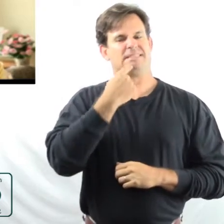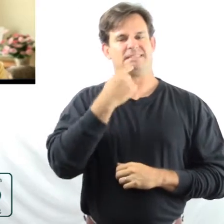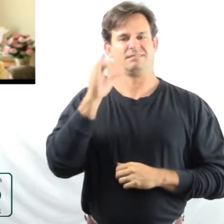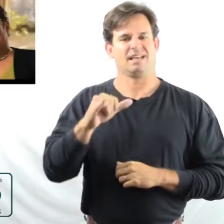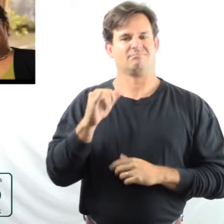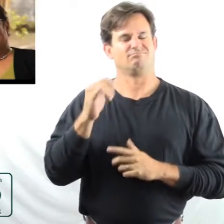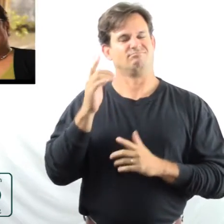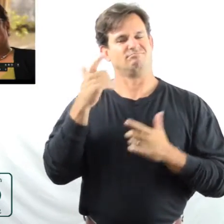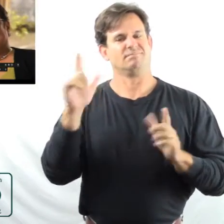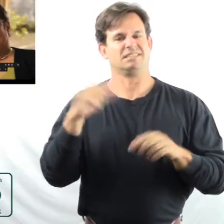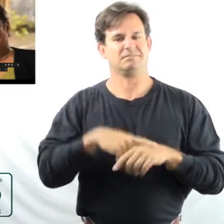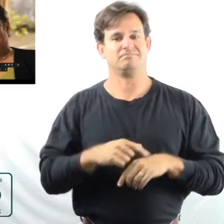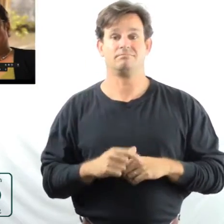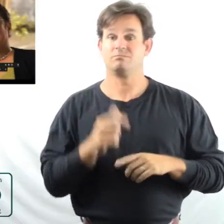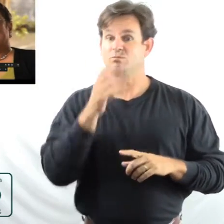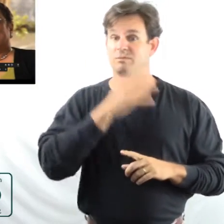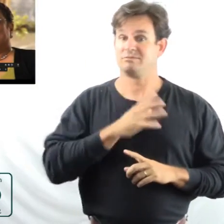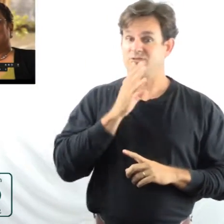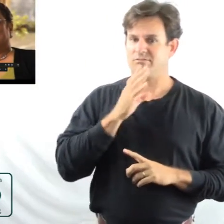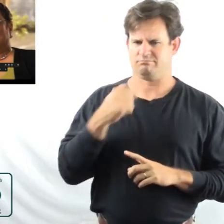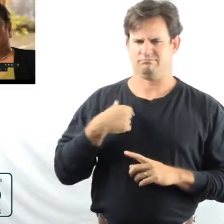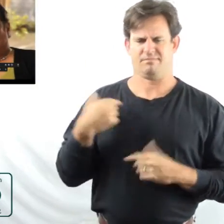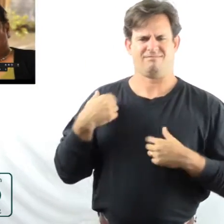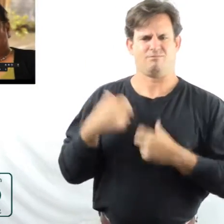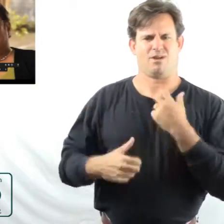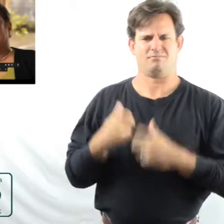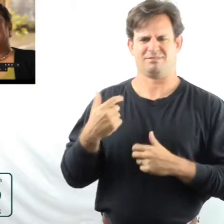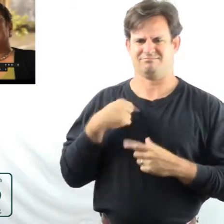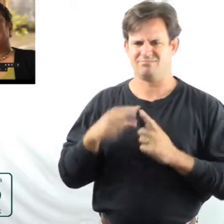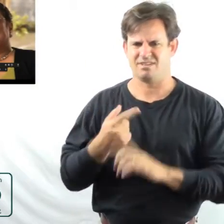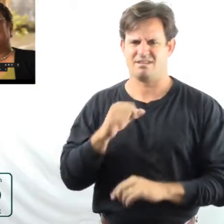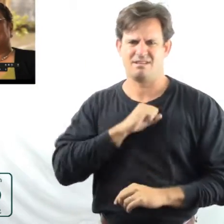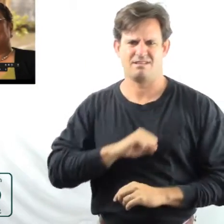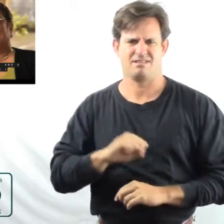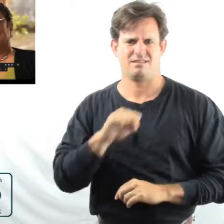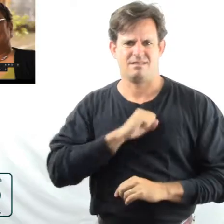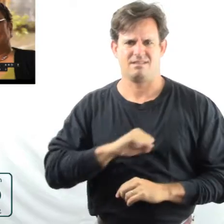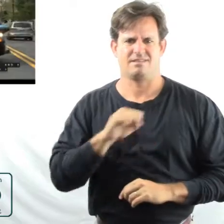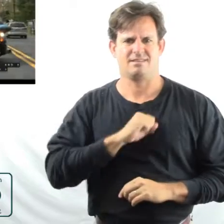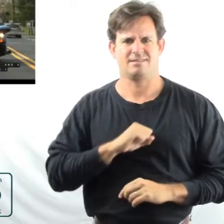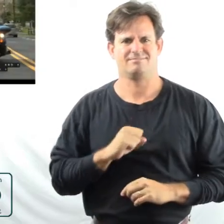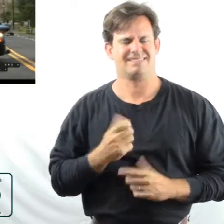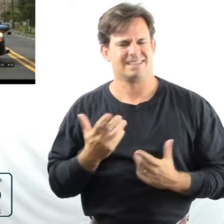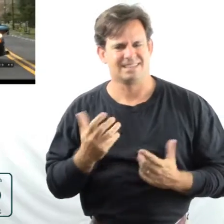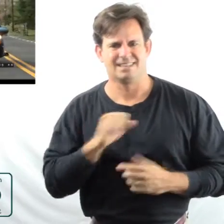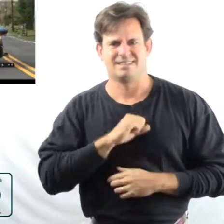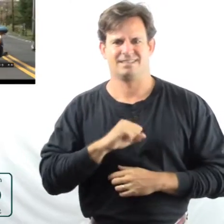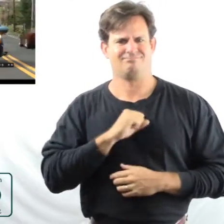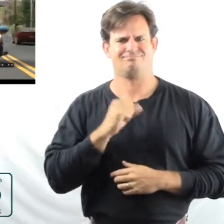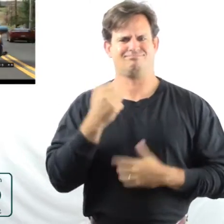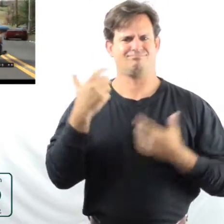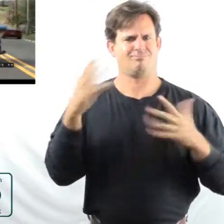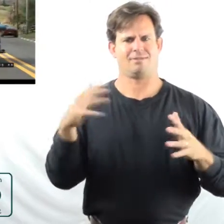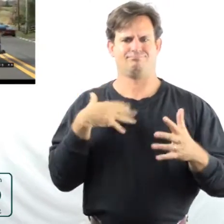I was having problems and I would start coughing and, you know, I didn't want to risk having an accident.